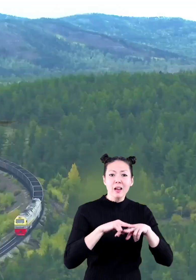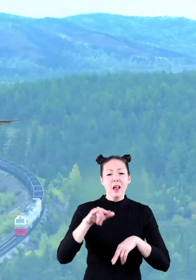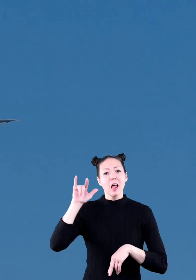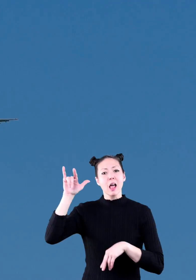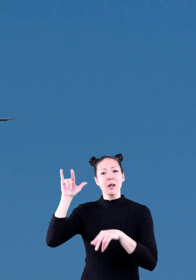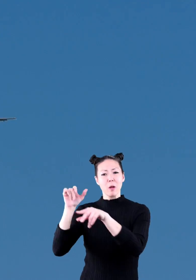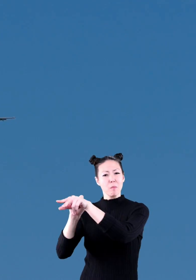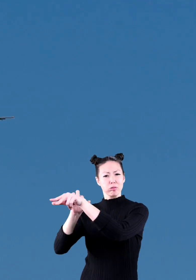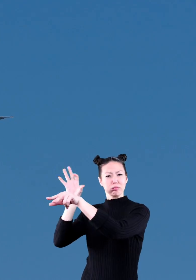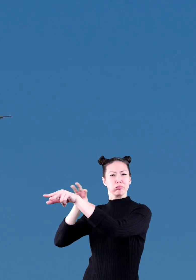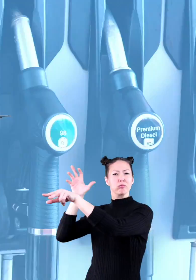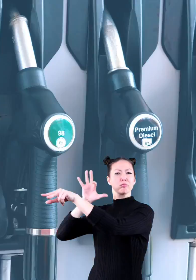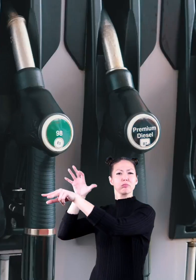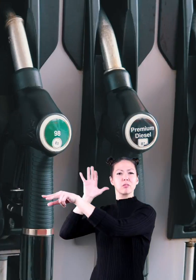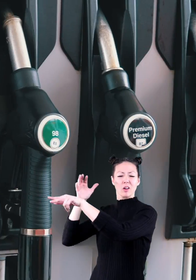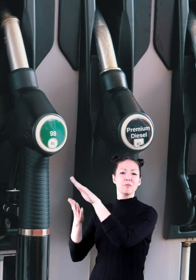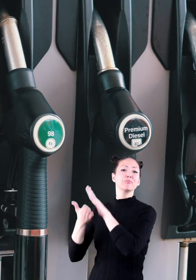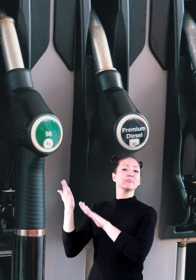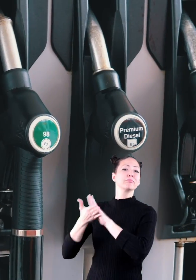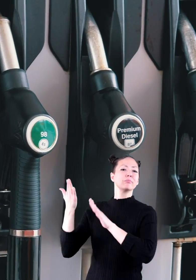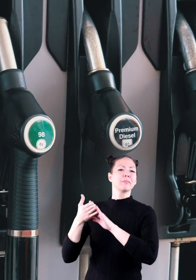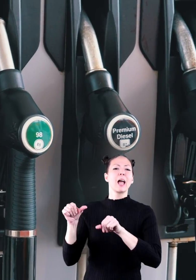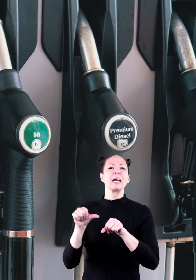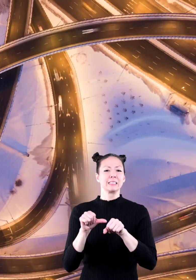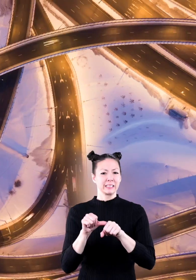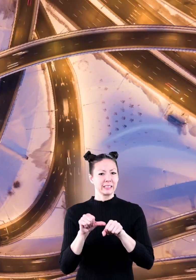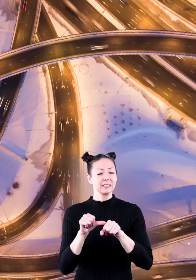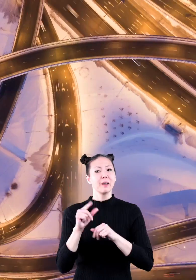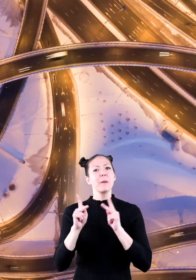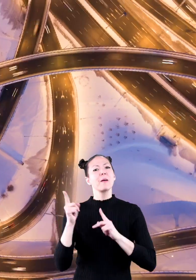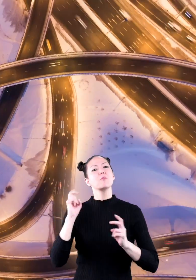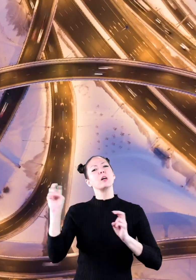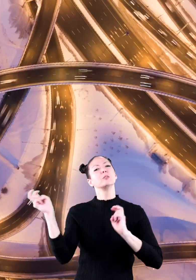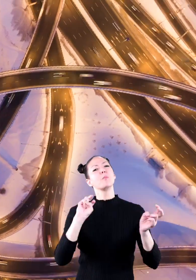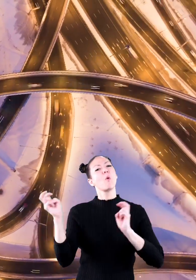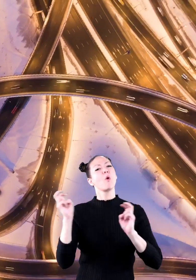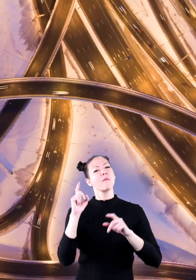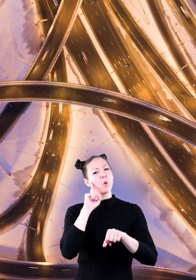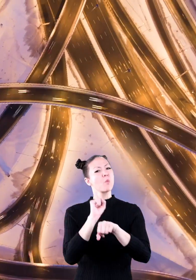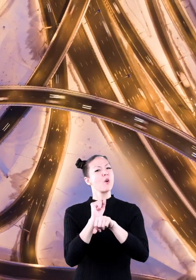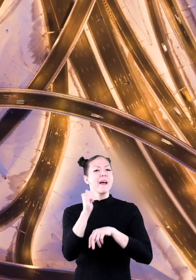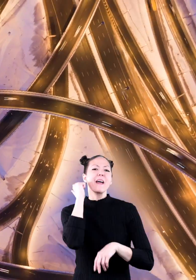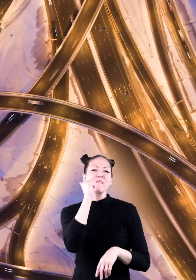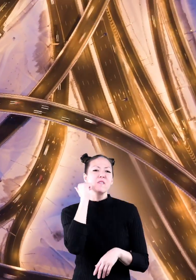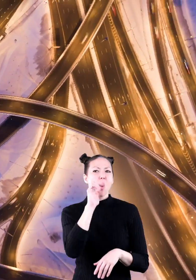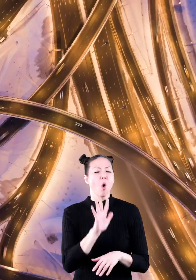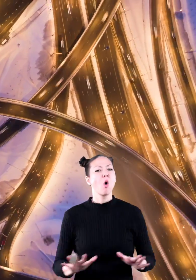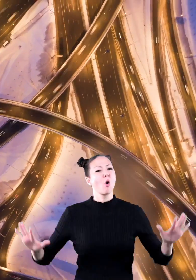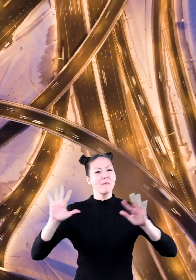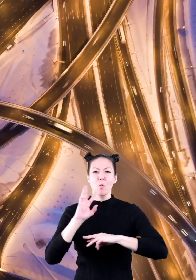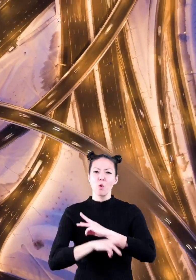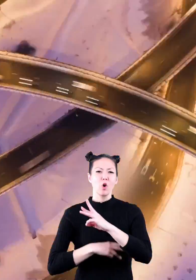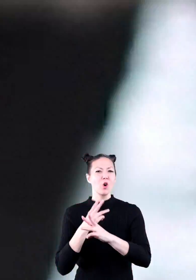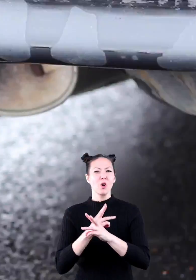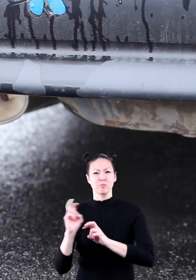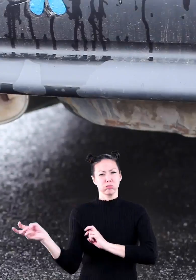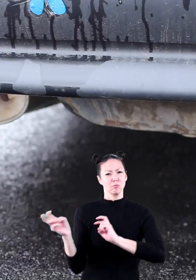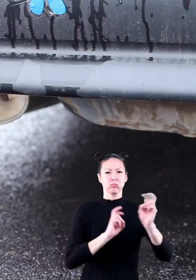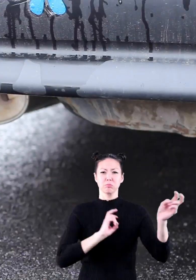and airplanes run on gasoline. People use transportation every day all over the world. That's a lot of